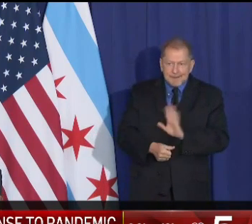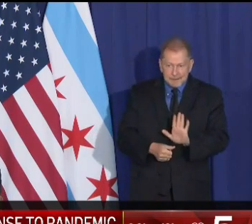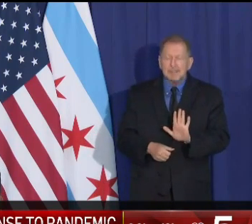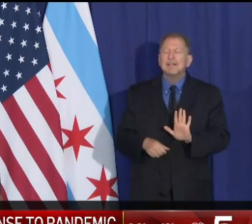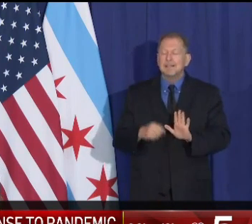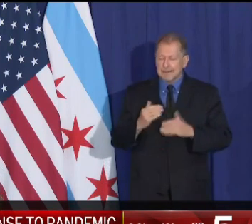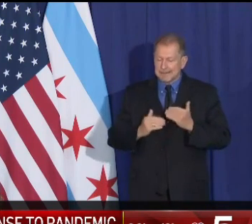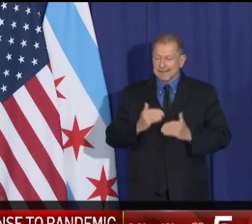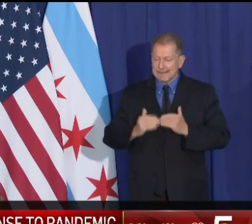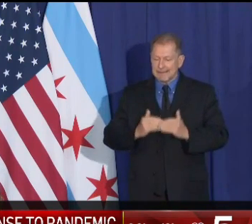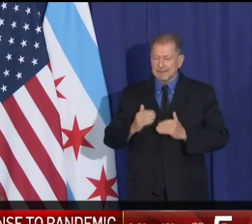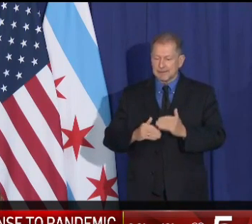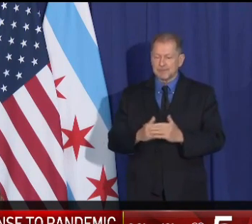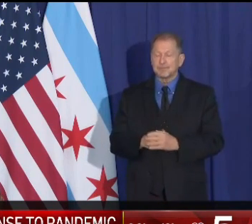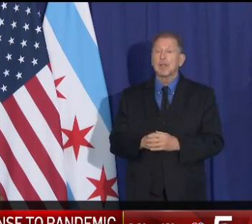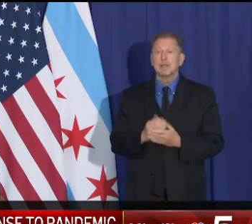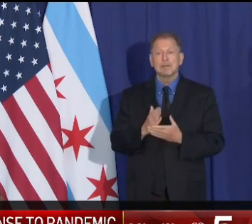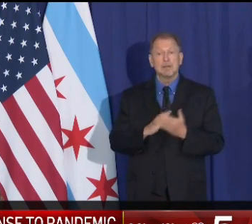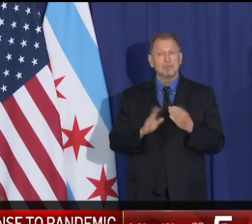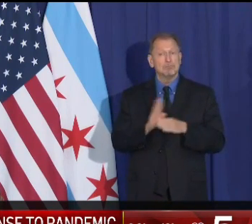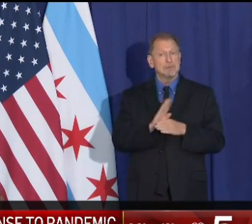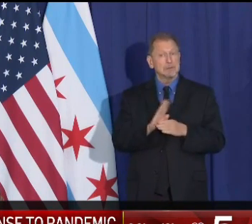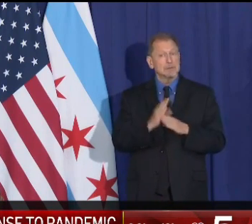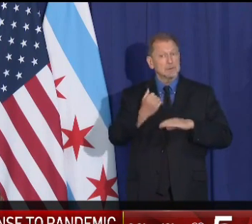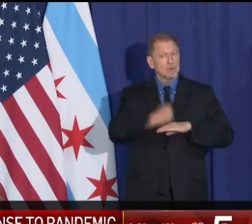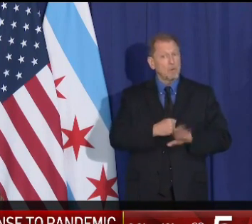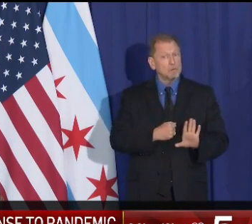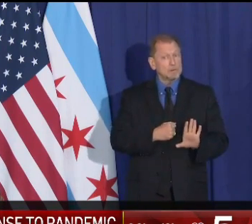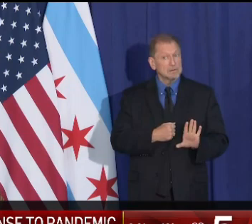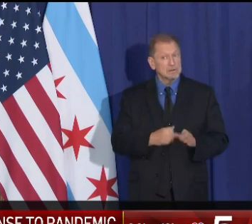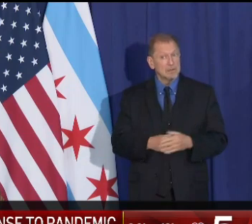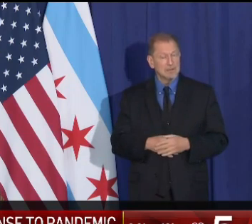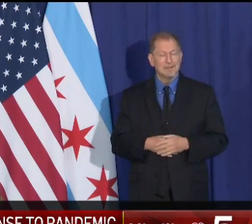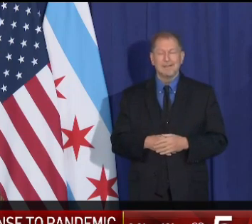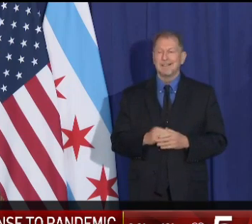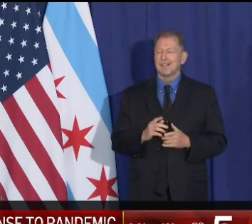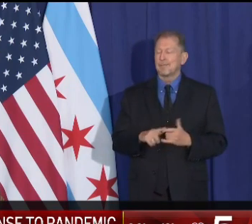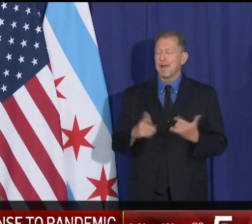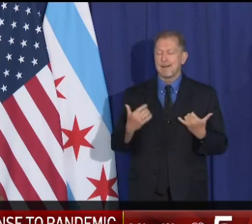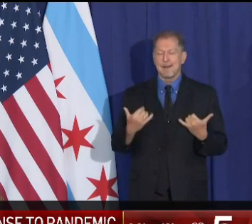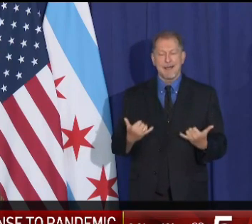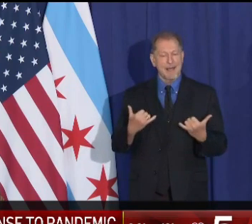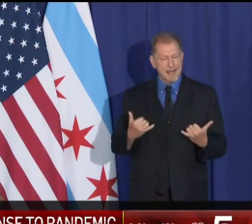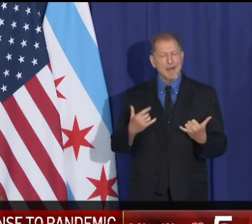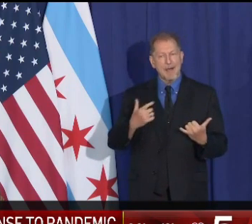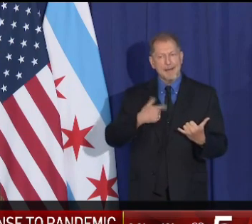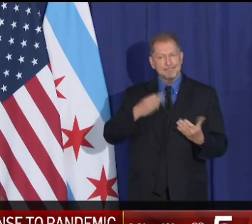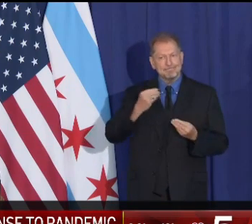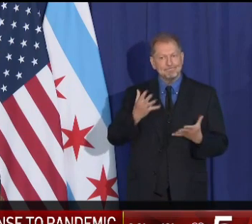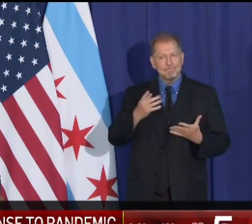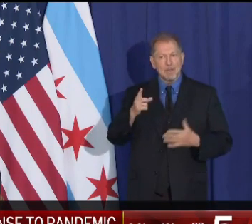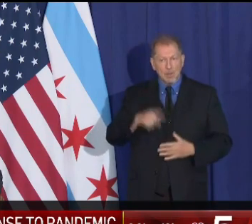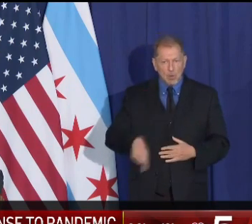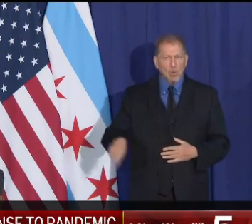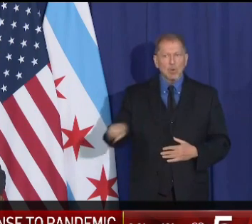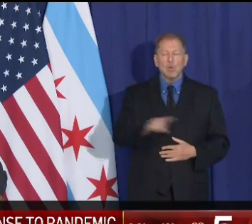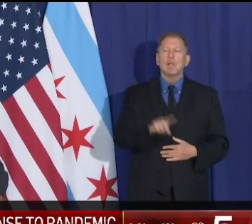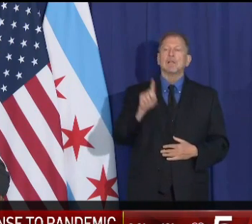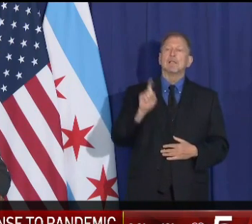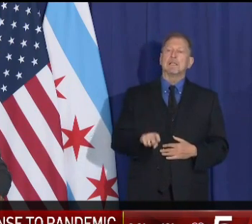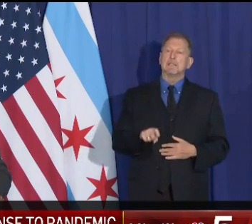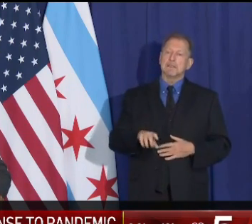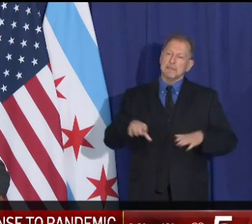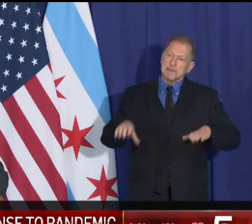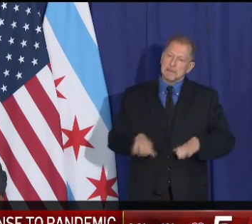because the businesses have closed. But this is a time for each of us to dig down even deeper